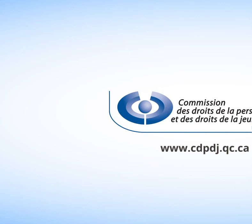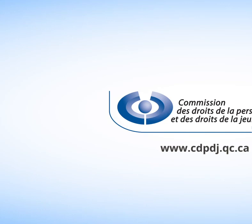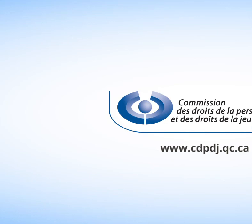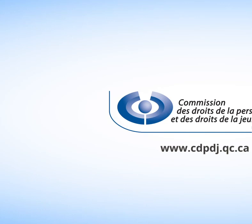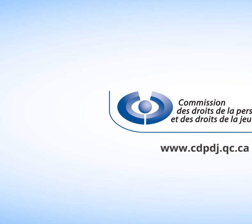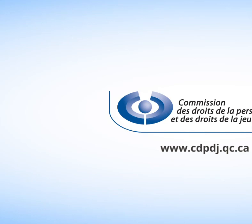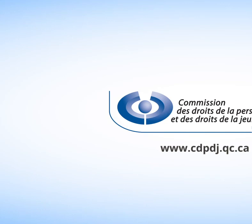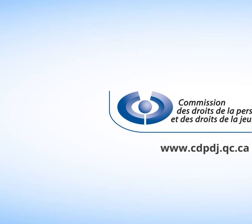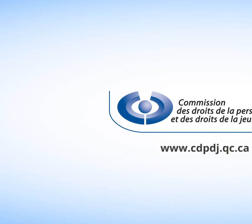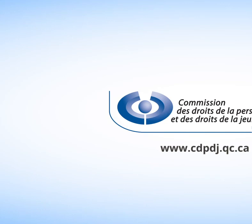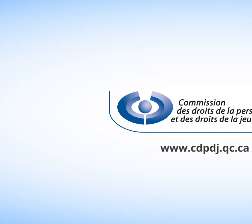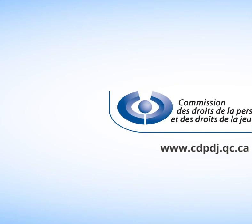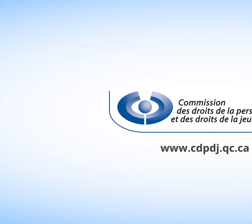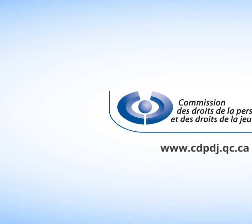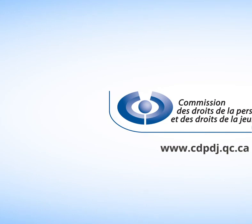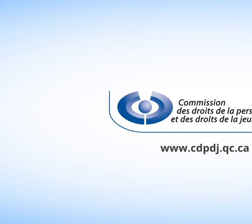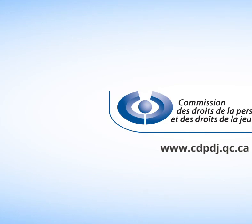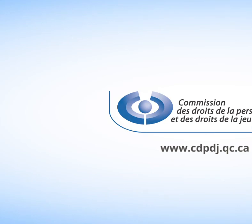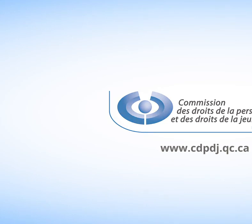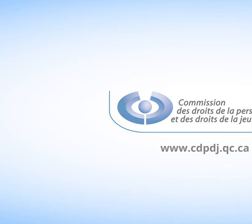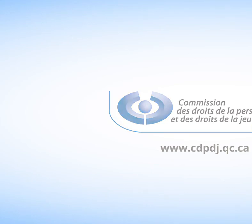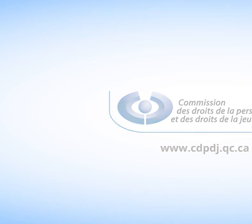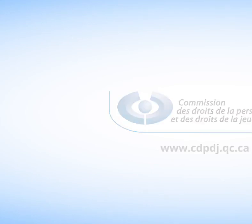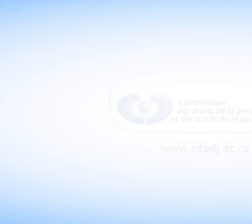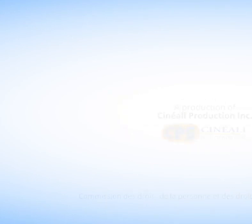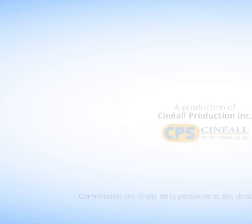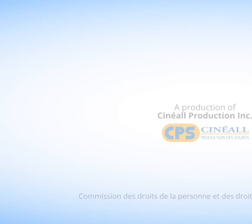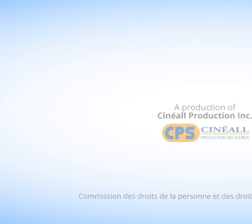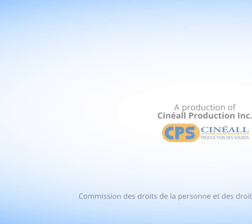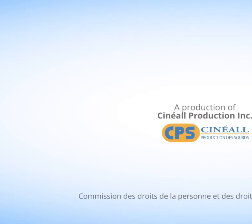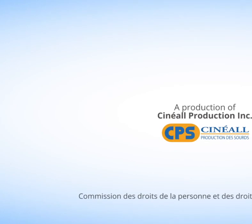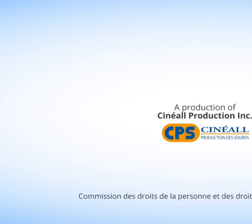.qc.ca. you. Thank you.